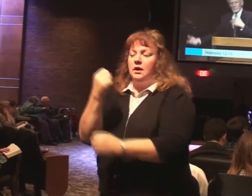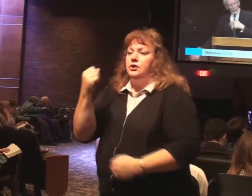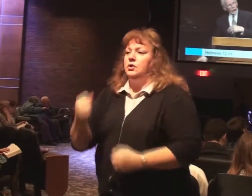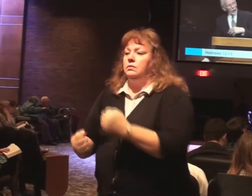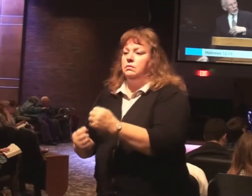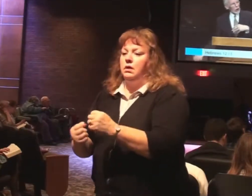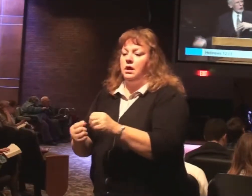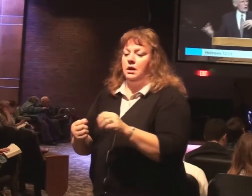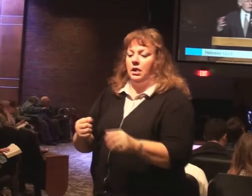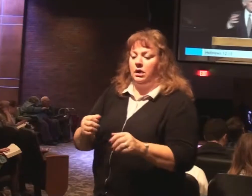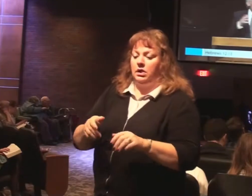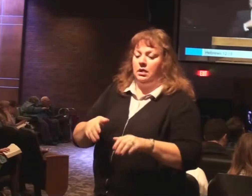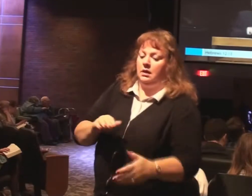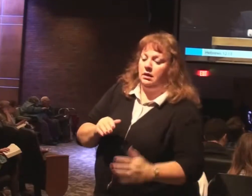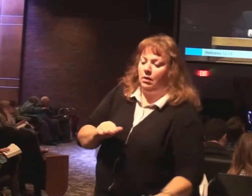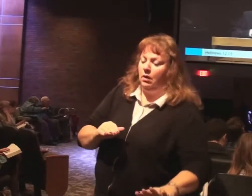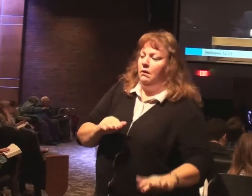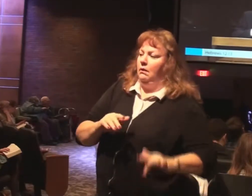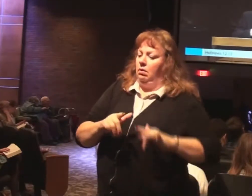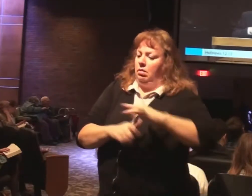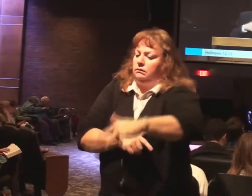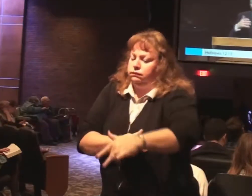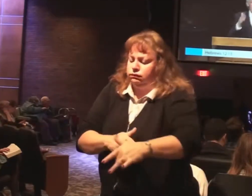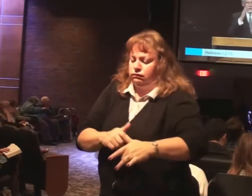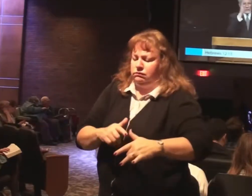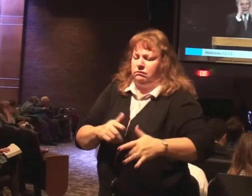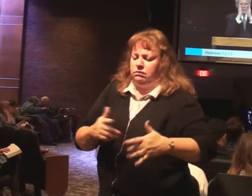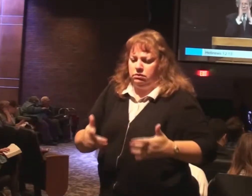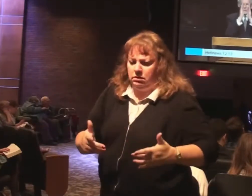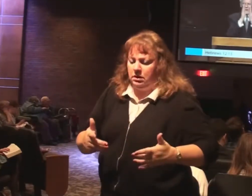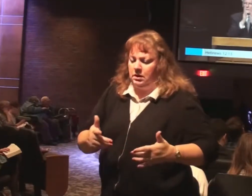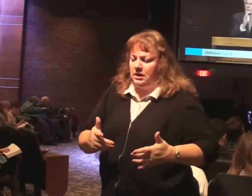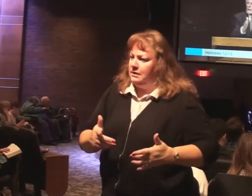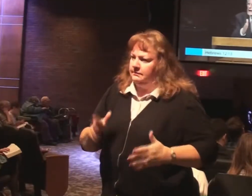in a hole. You trip over a boulder. What? You have to stay on the track.